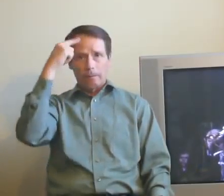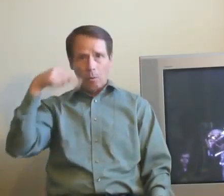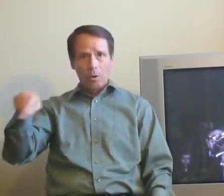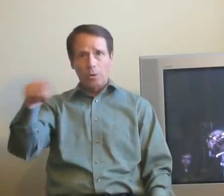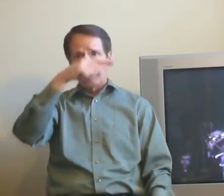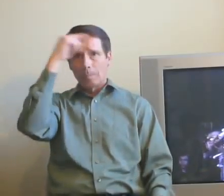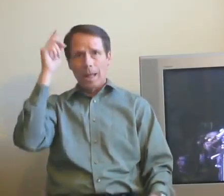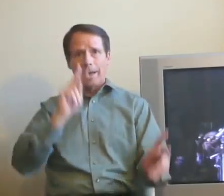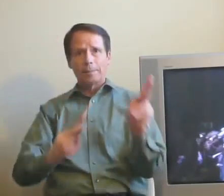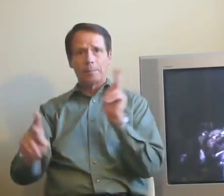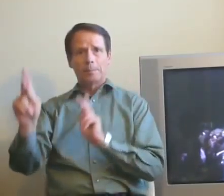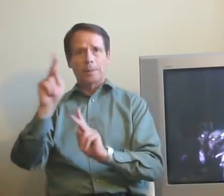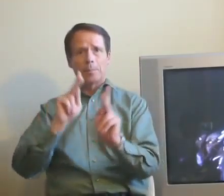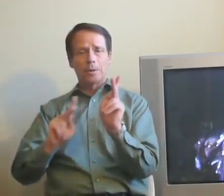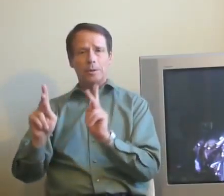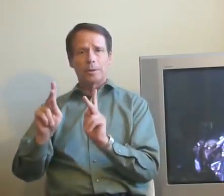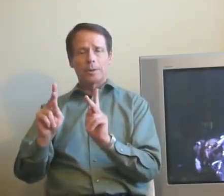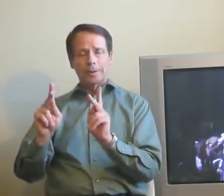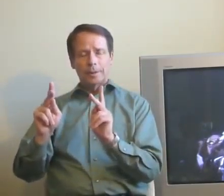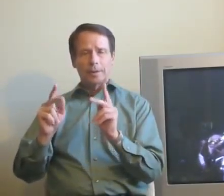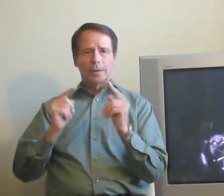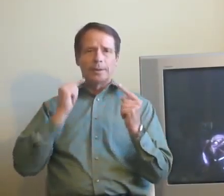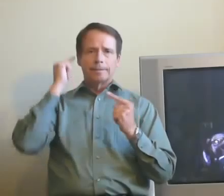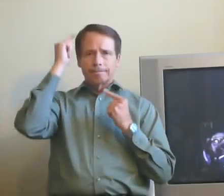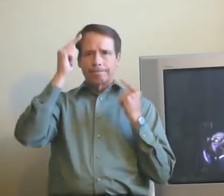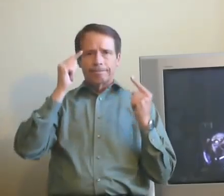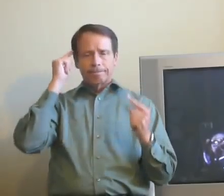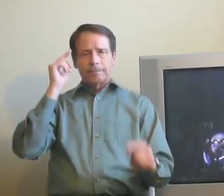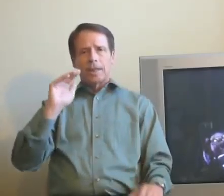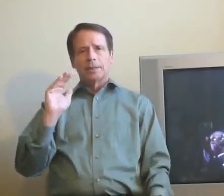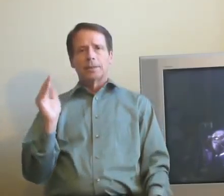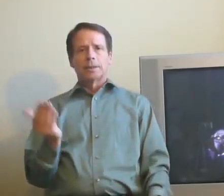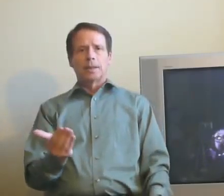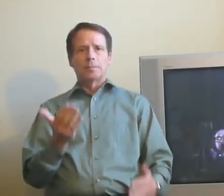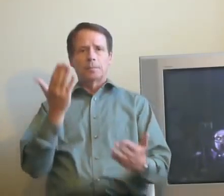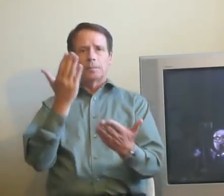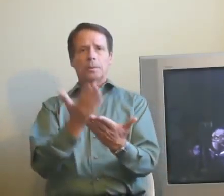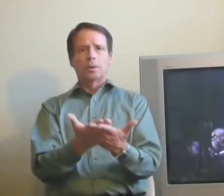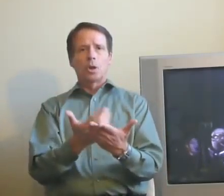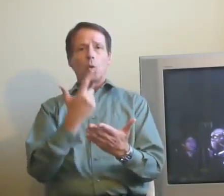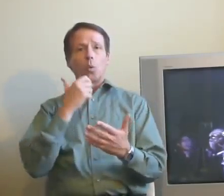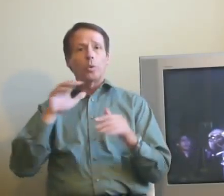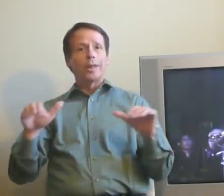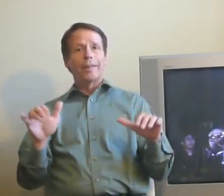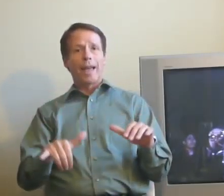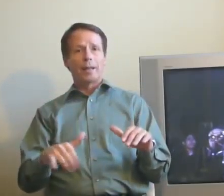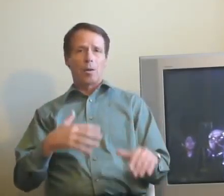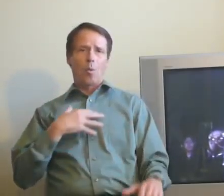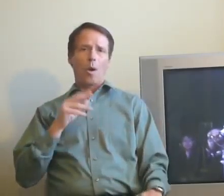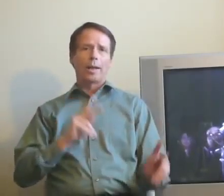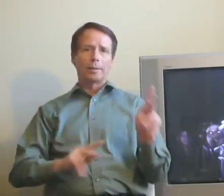considering the evidence evidently is that there were white people who were responsible,